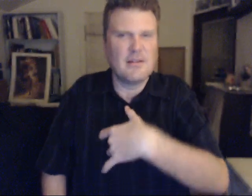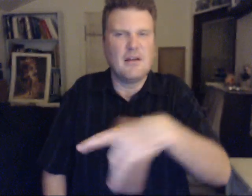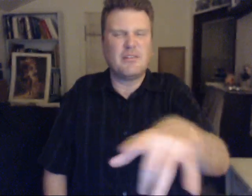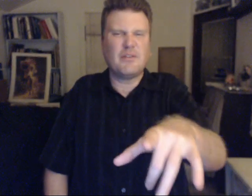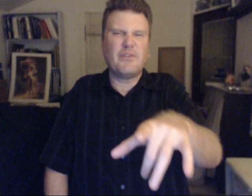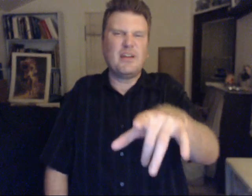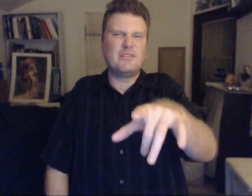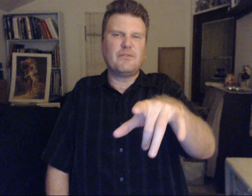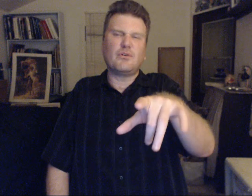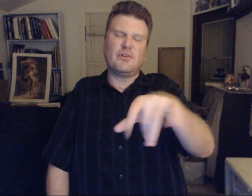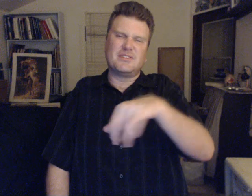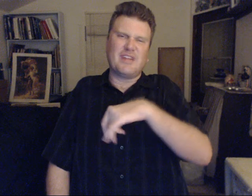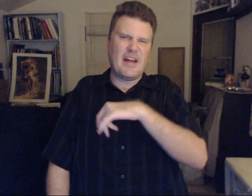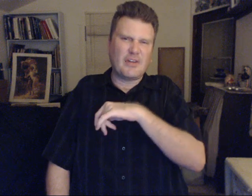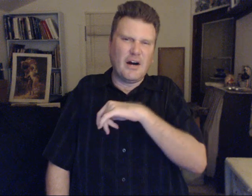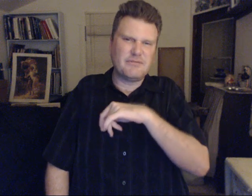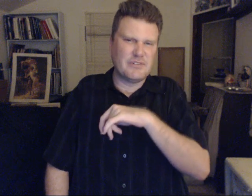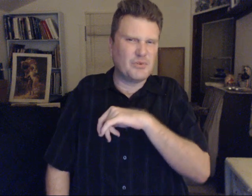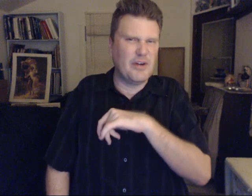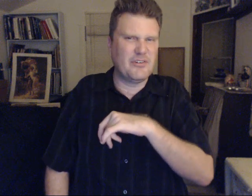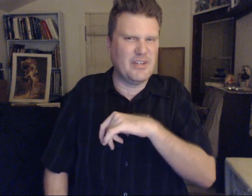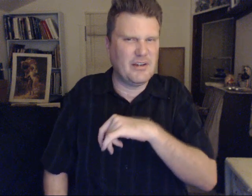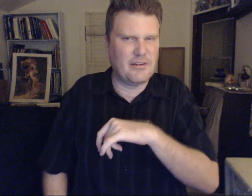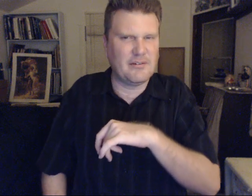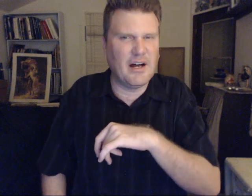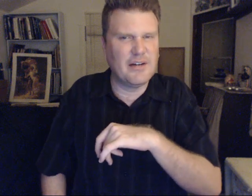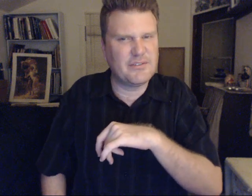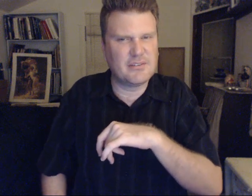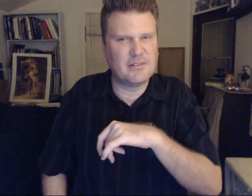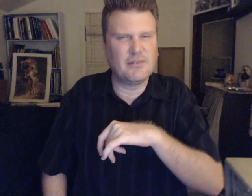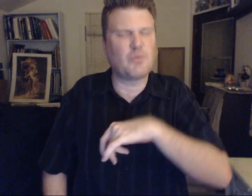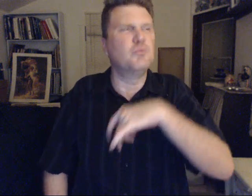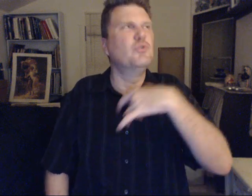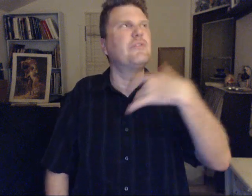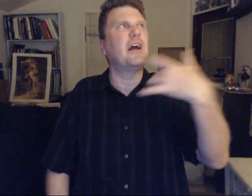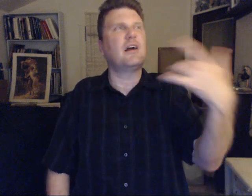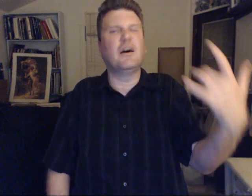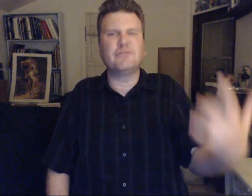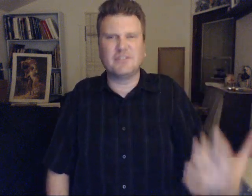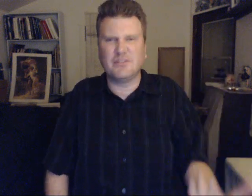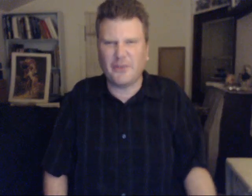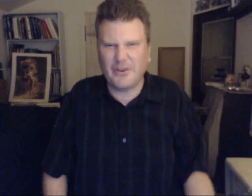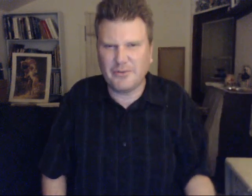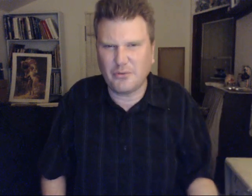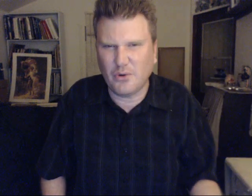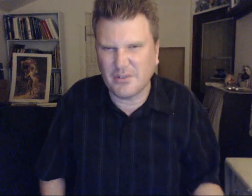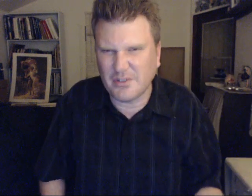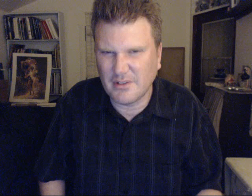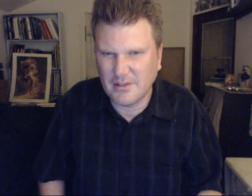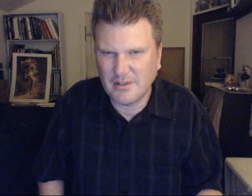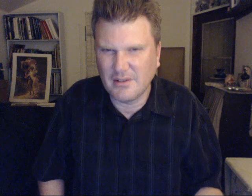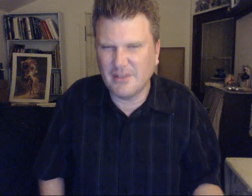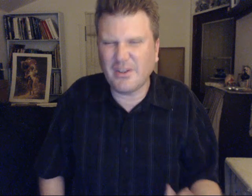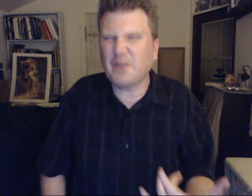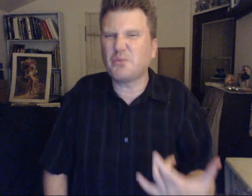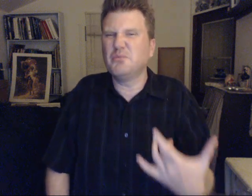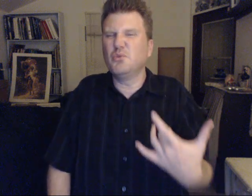Some find it difficult. Because they add conflict. To every day. In their lives. To remove that conflict. Is very difficult. It's like removing.